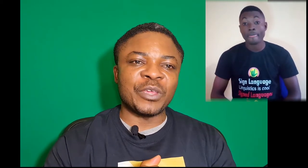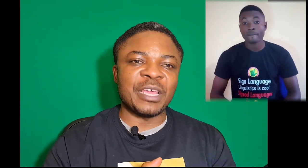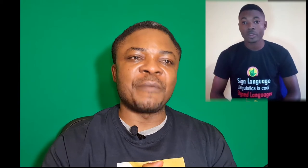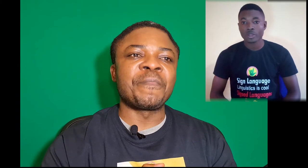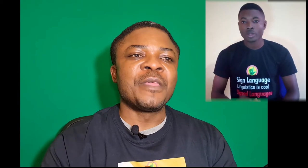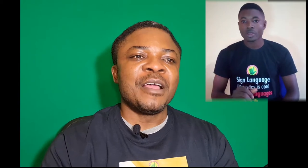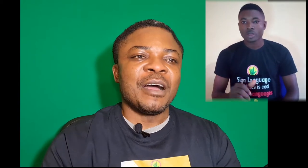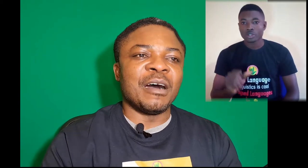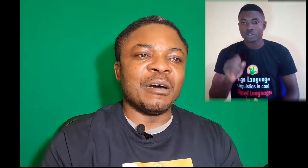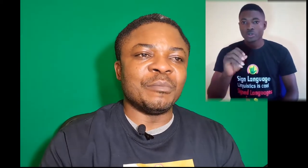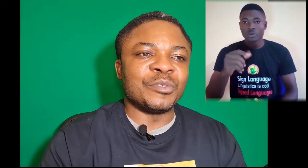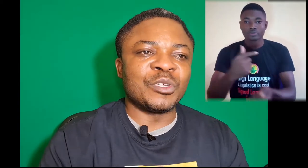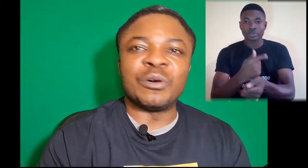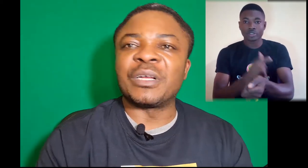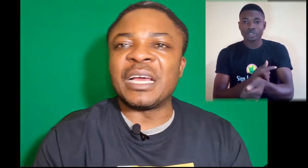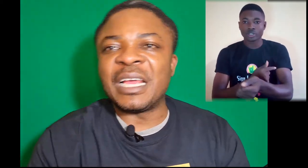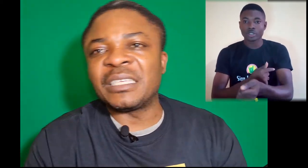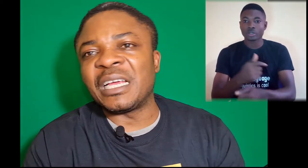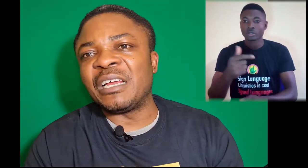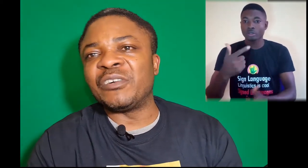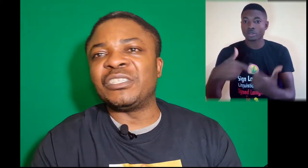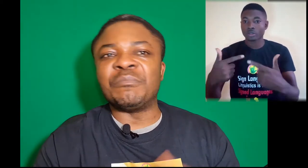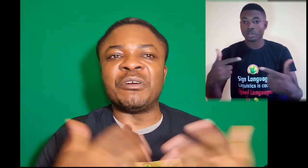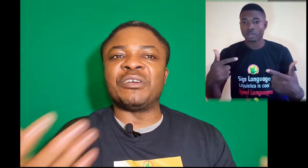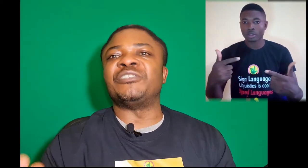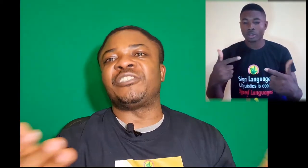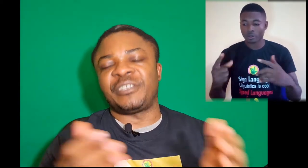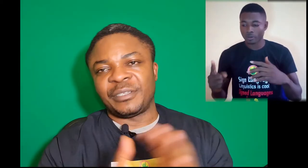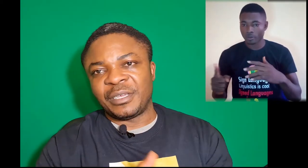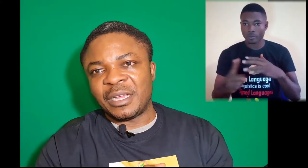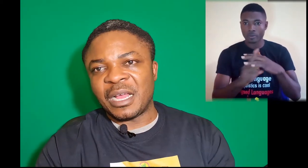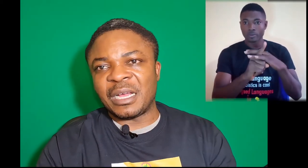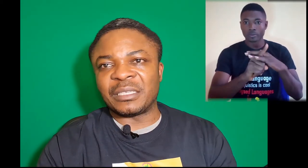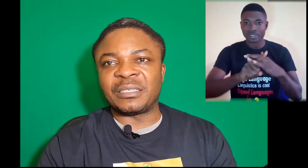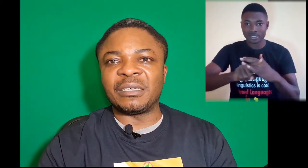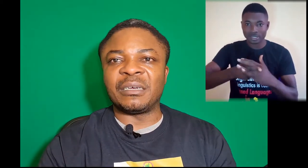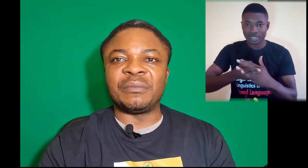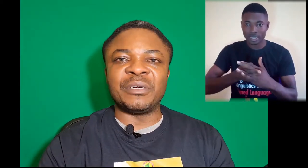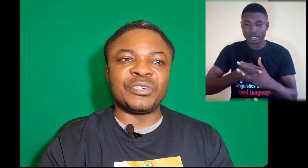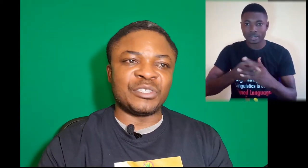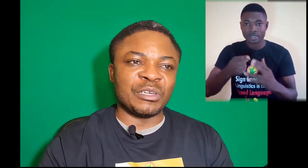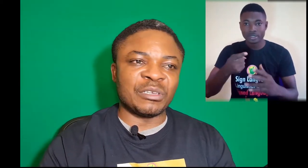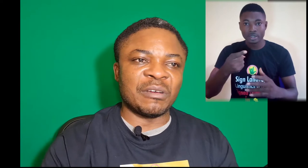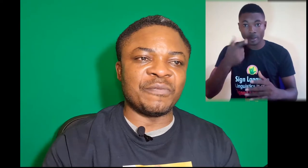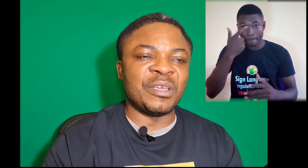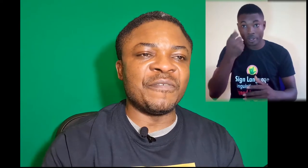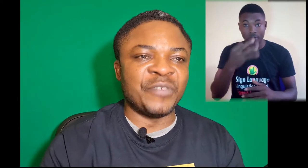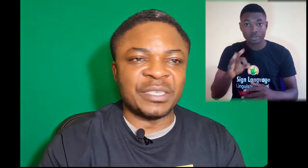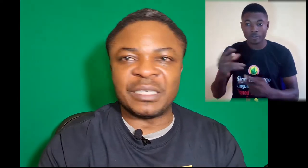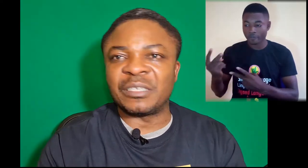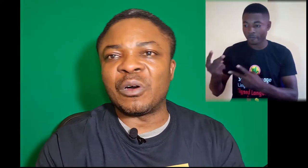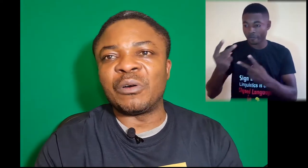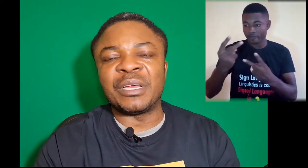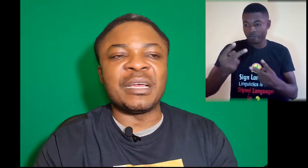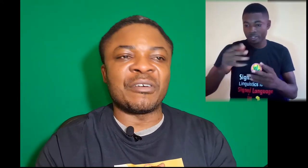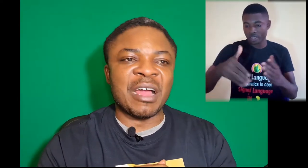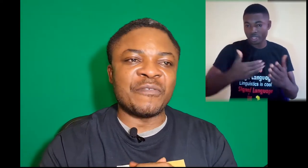Okay. So Ghanaian Sign Language emerged as a result of the visit or the arrival